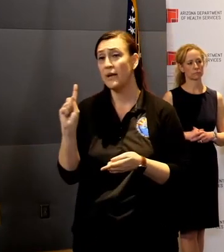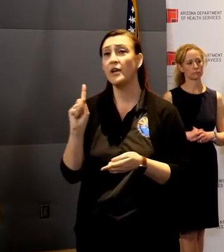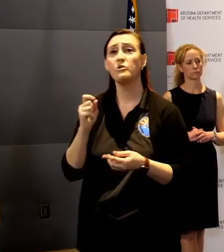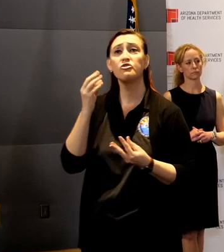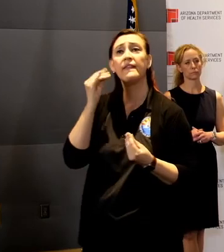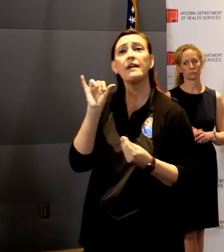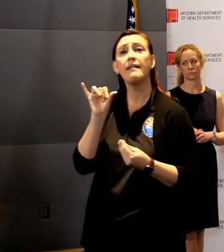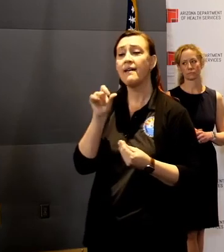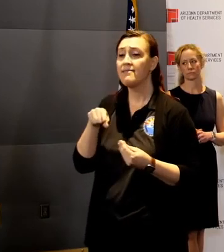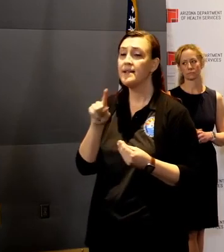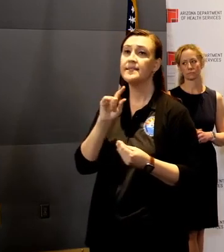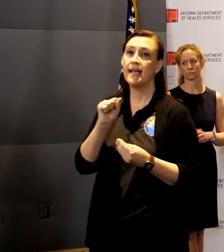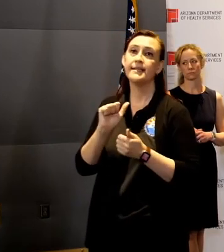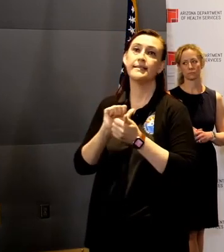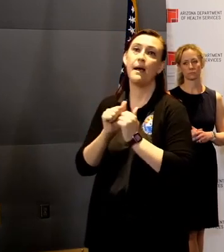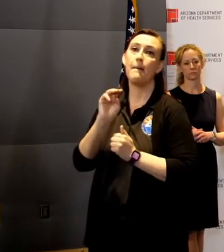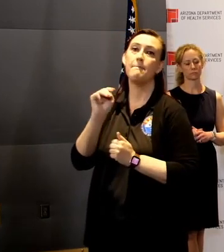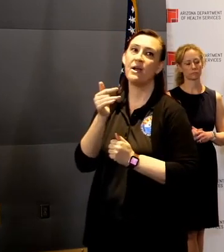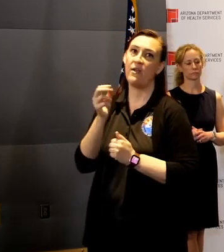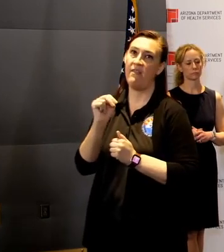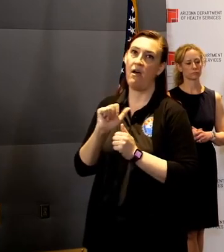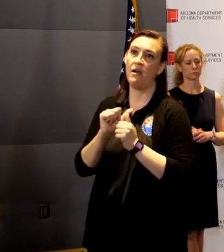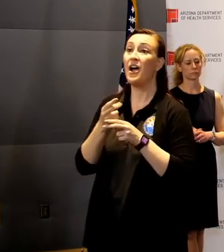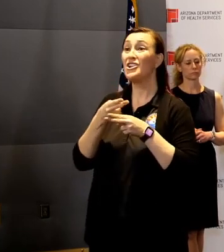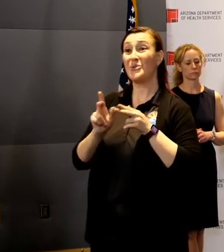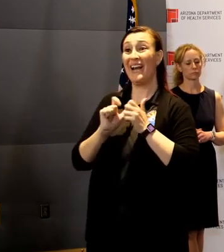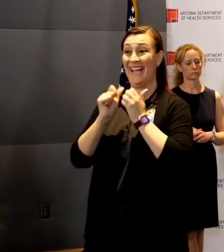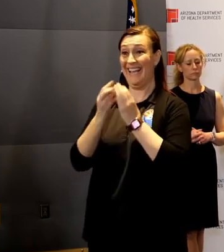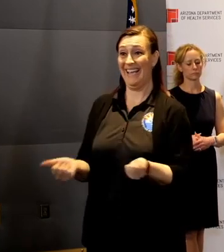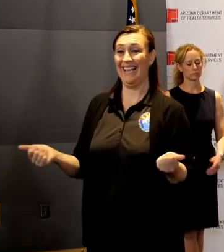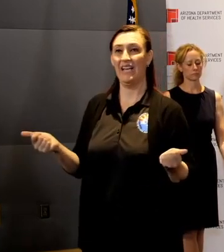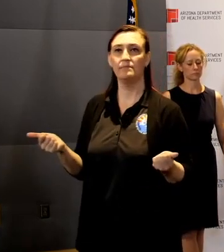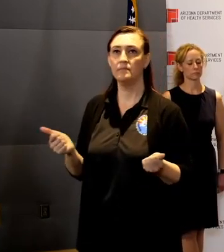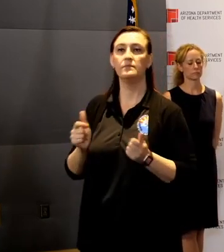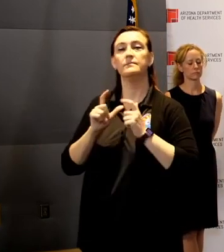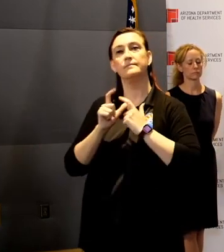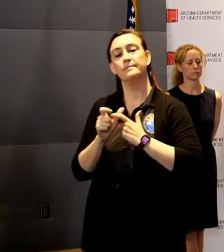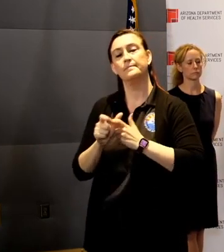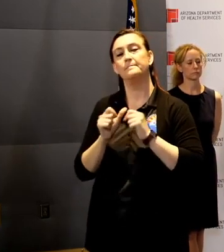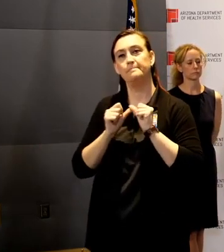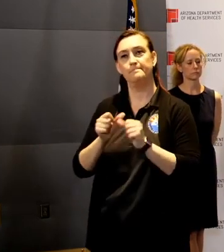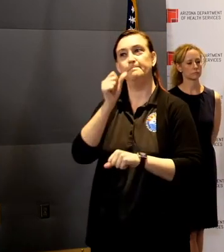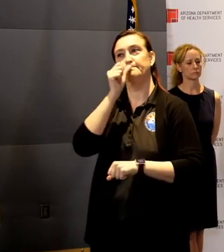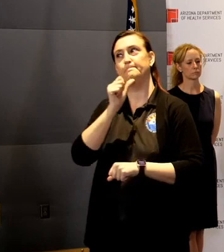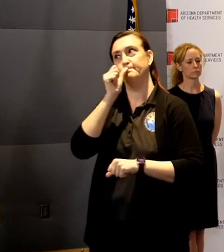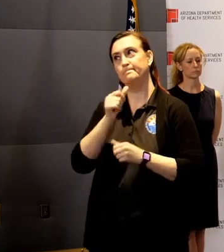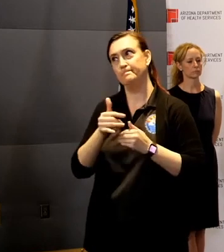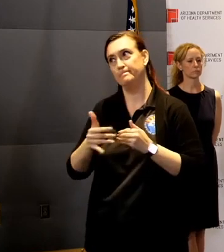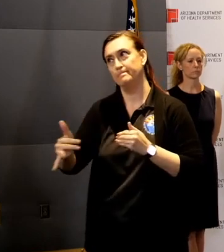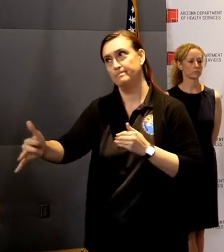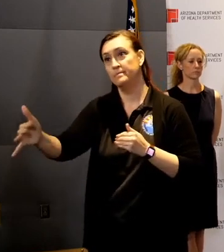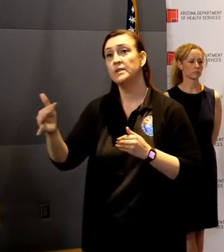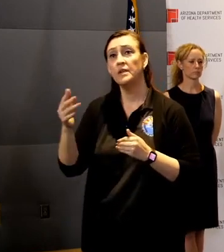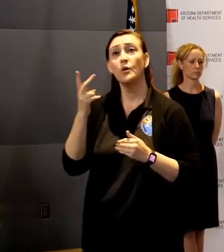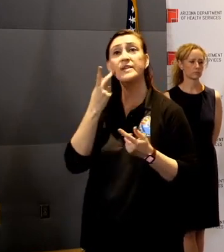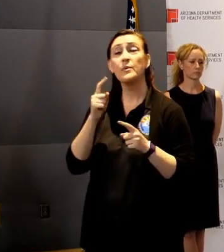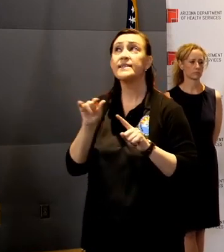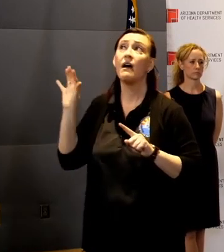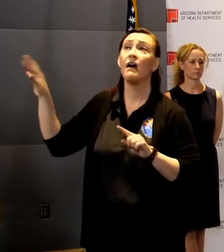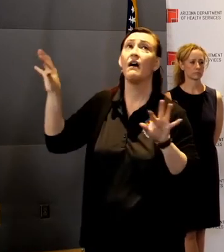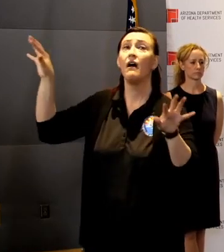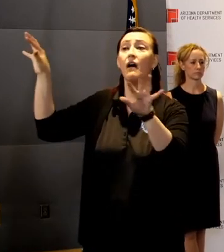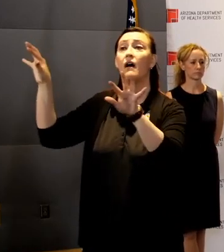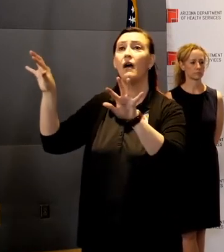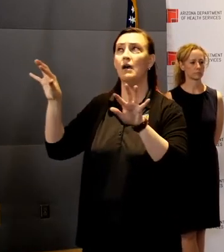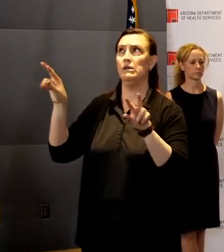of as a marathon, not a sprint. We see what's happening in other places. We're focused on the